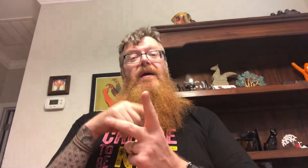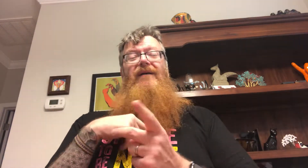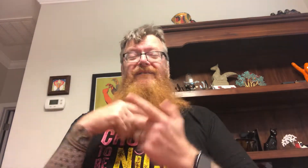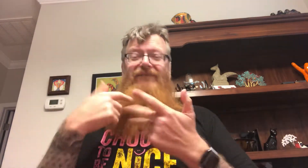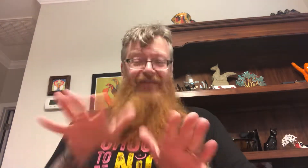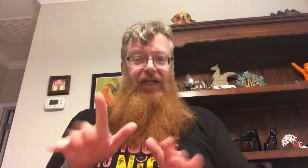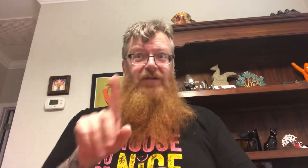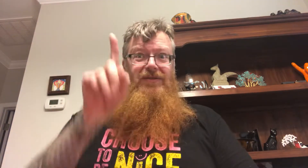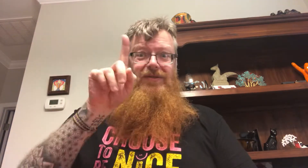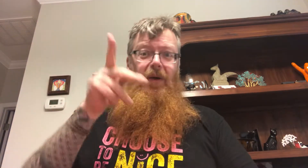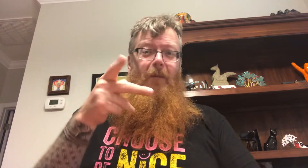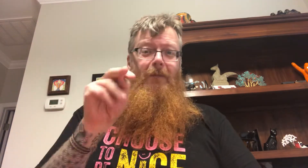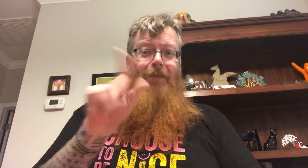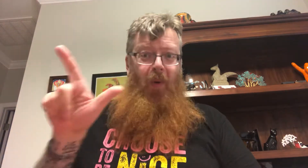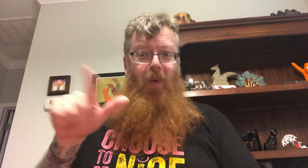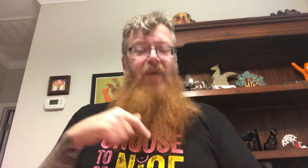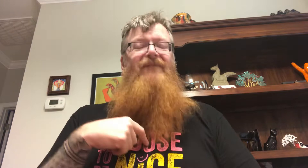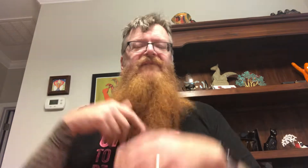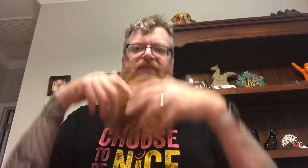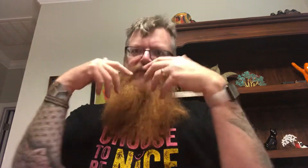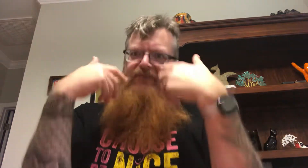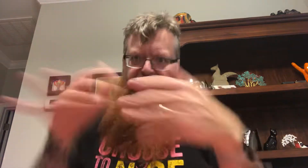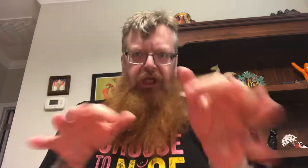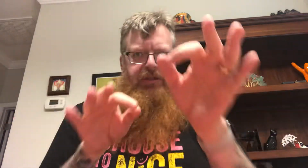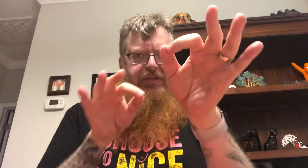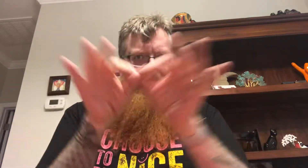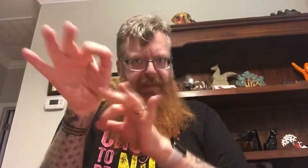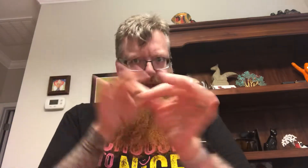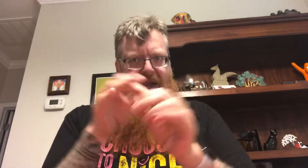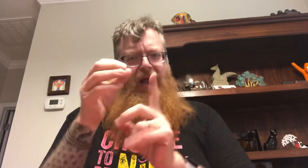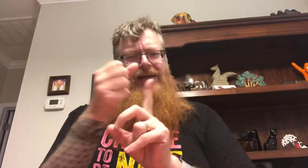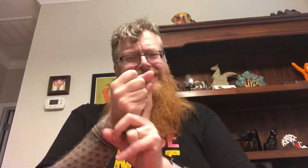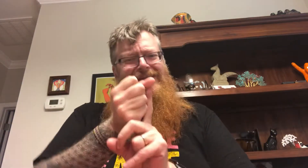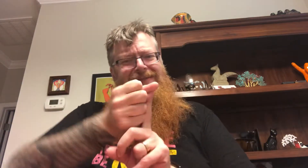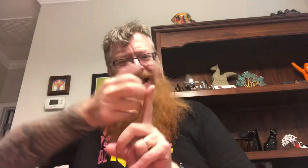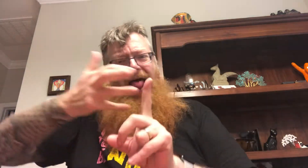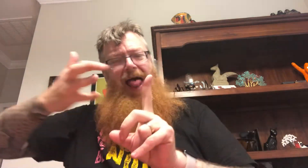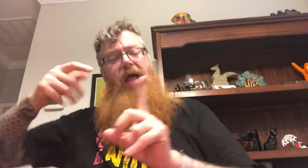I will crying, baby! to my kitchen. Uh huh.